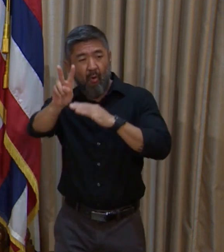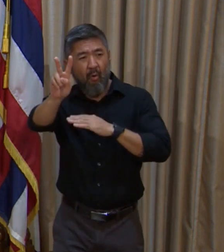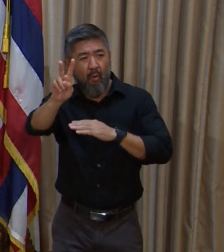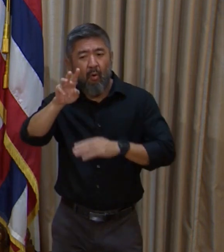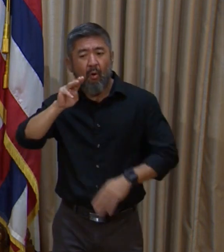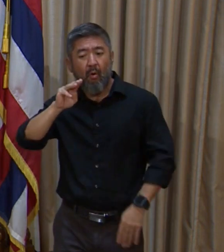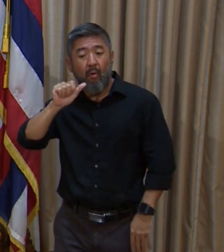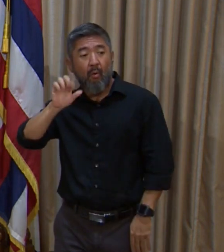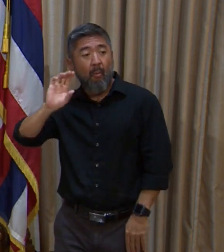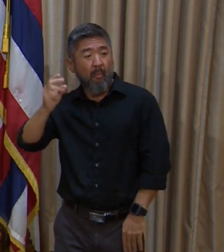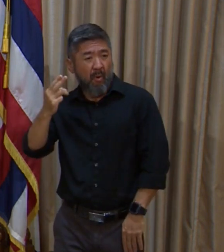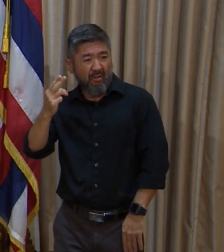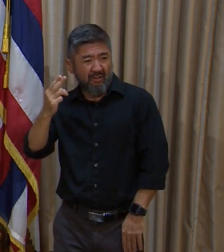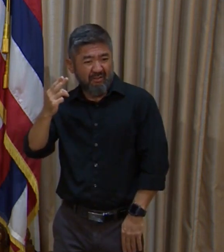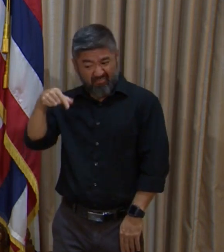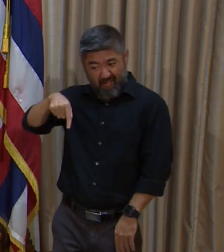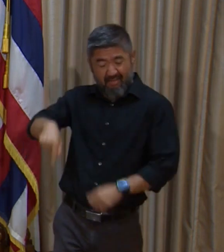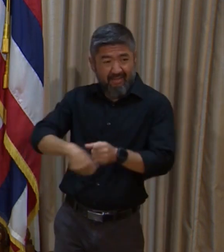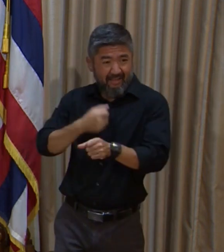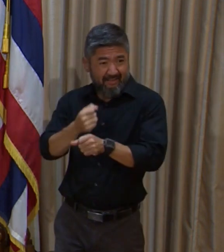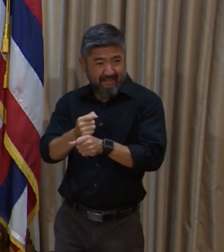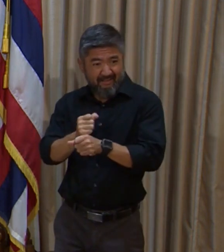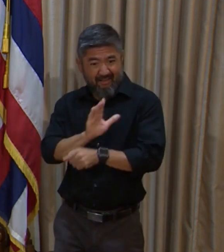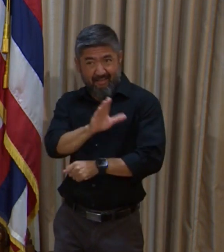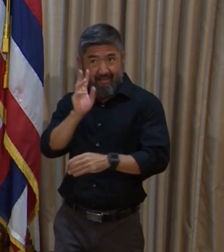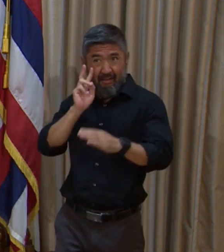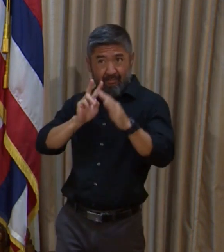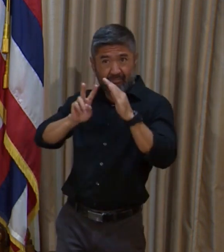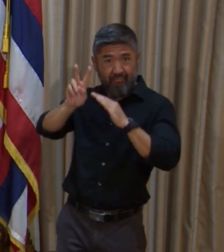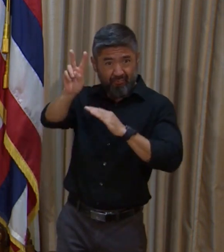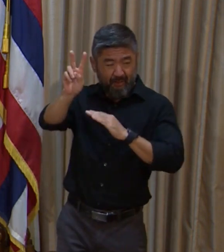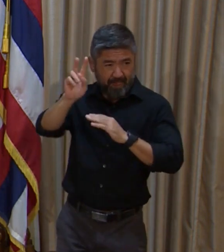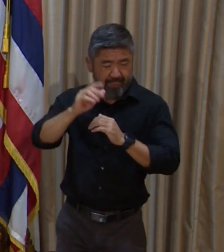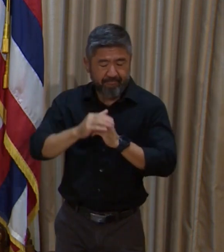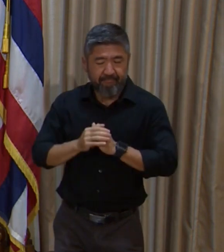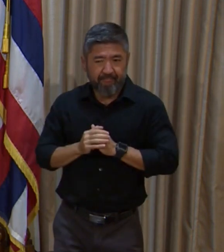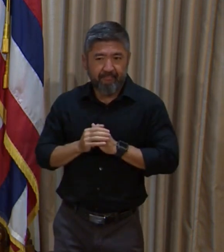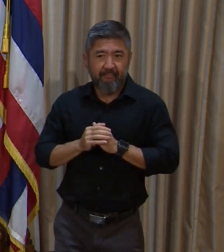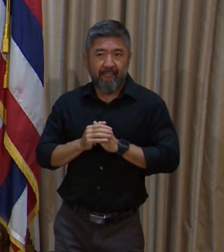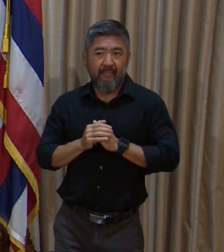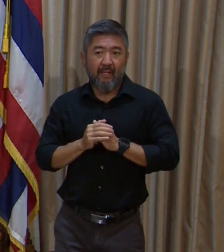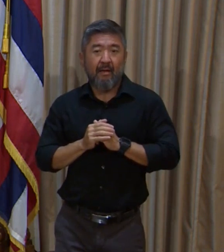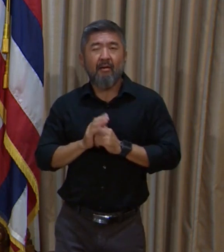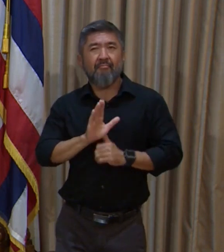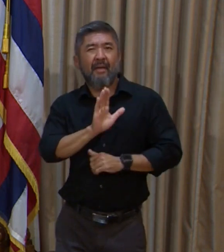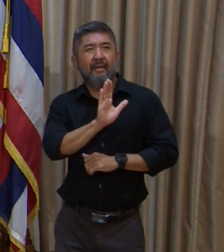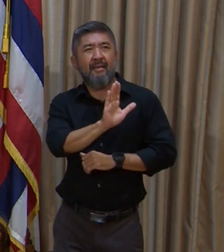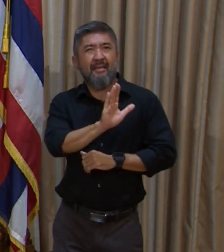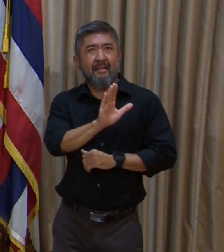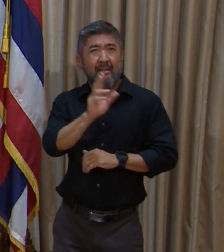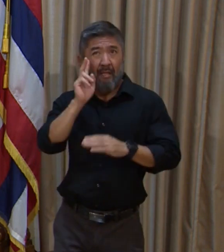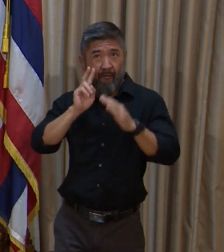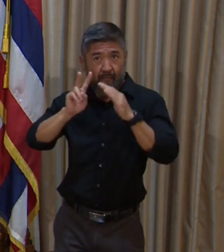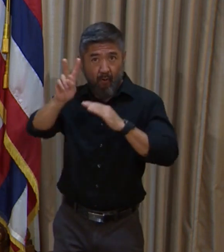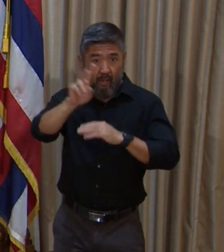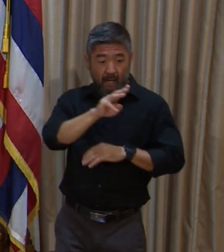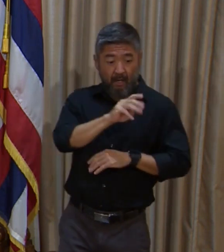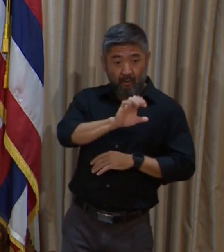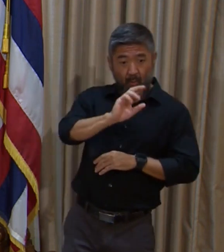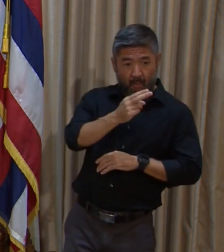this year against the forecast that they made in September